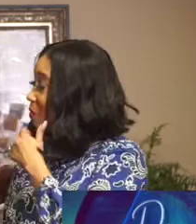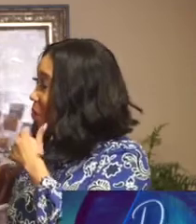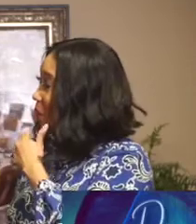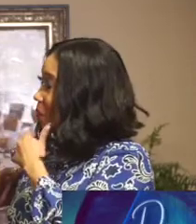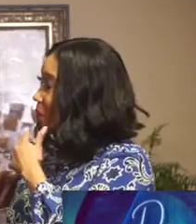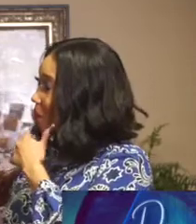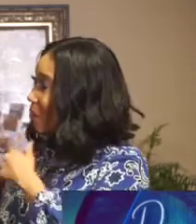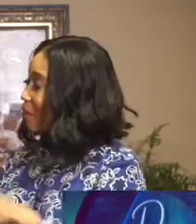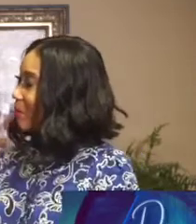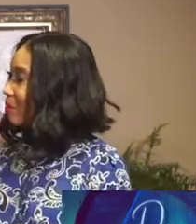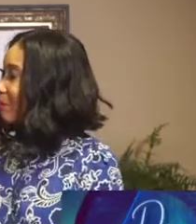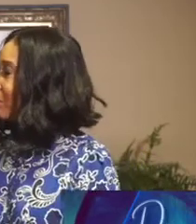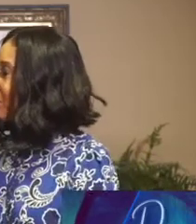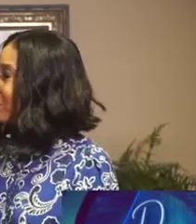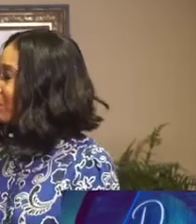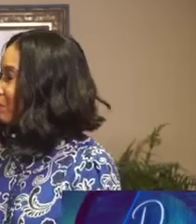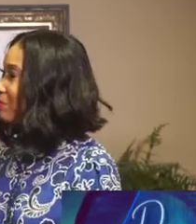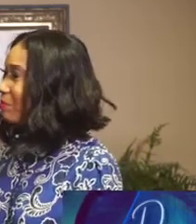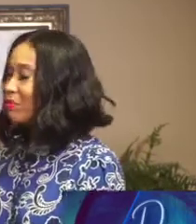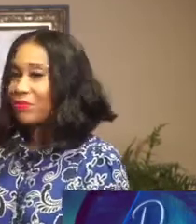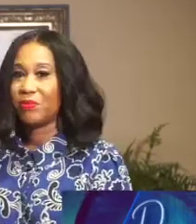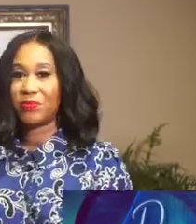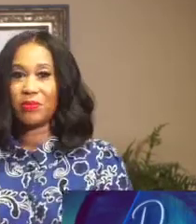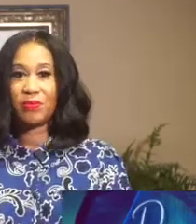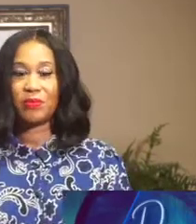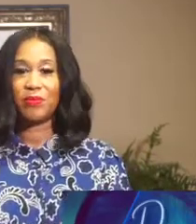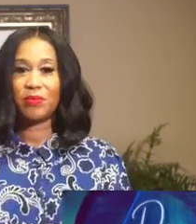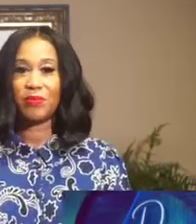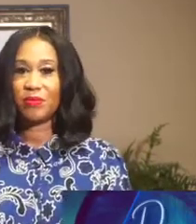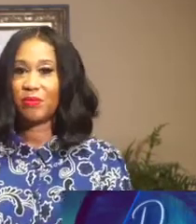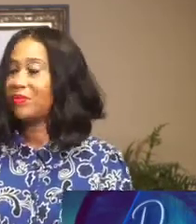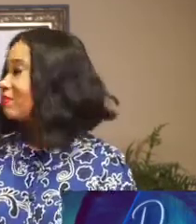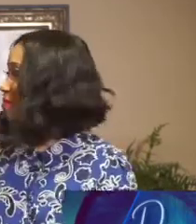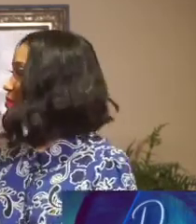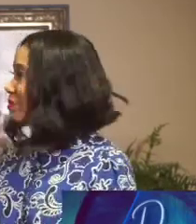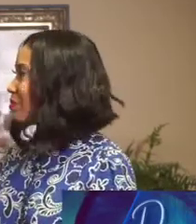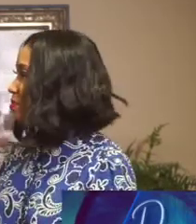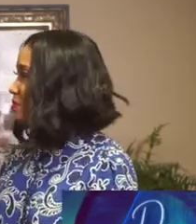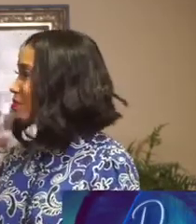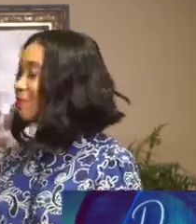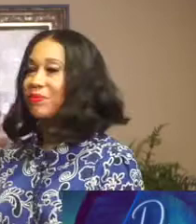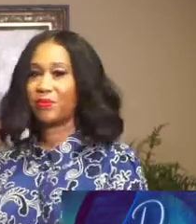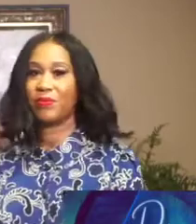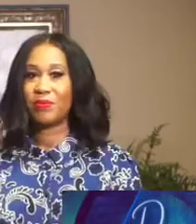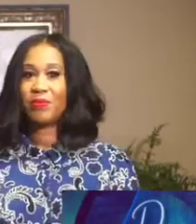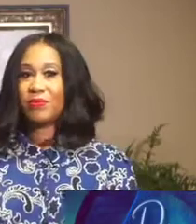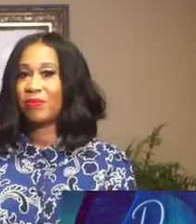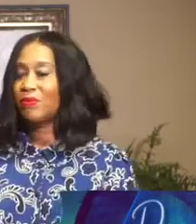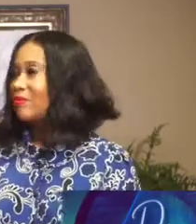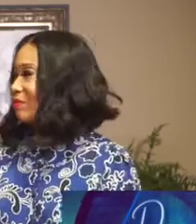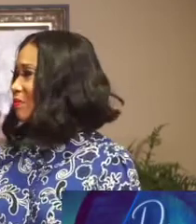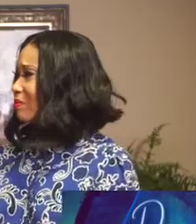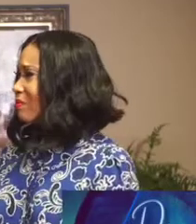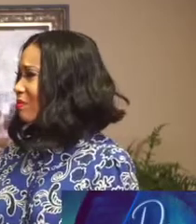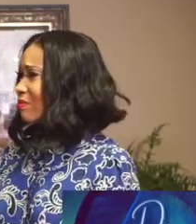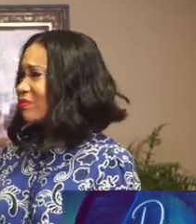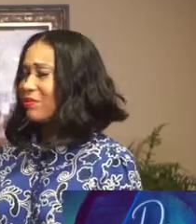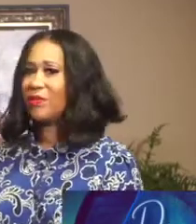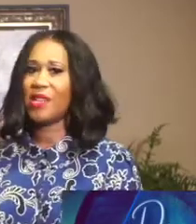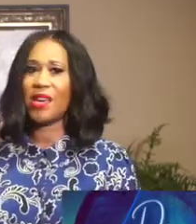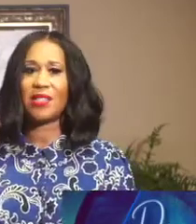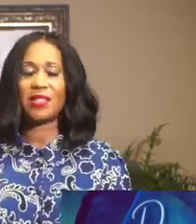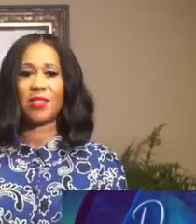powerfully and while you were praying, I heard the Lord say to tell someone in this season of set time like Abraham, don't